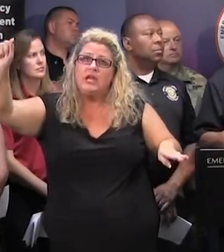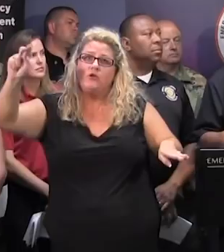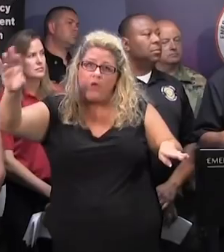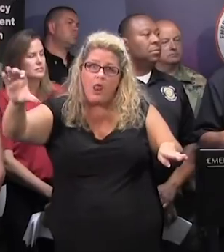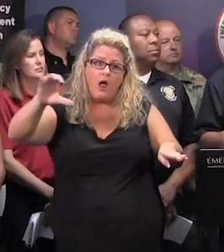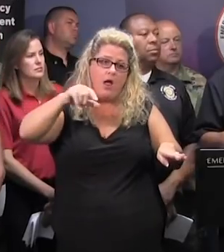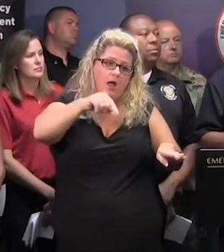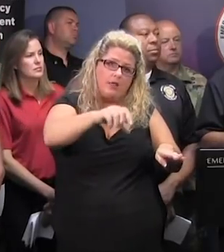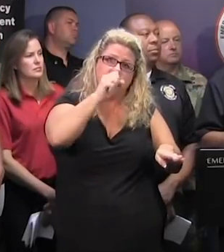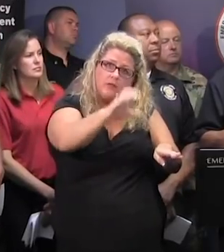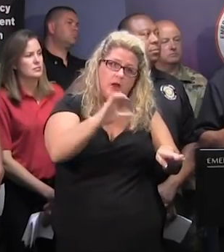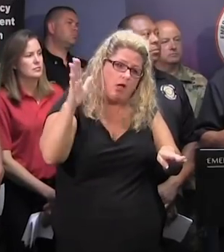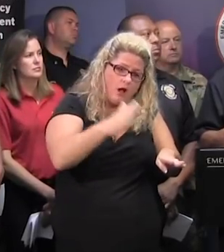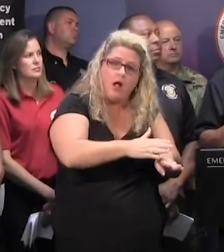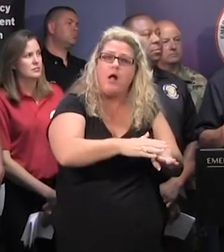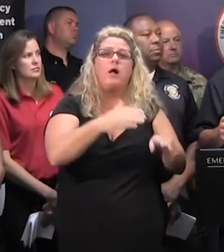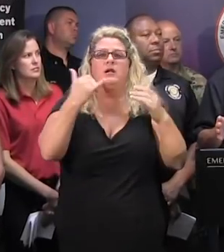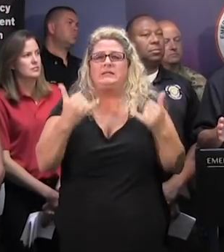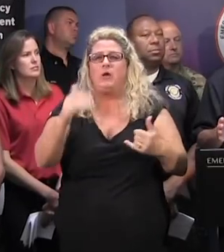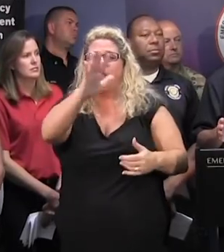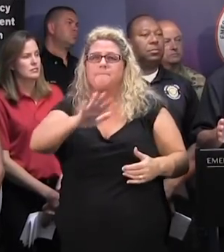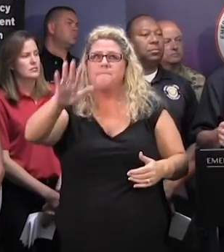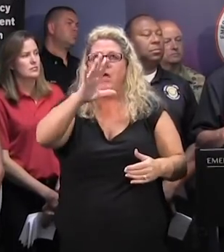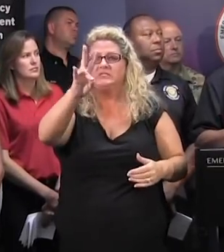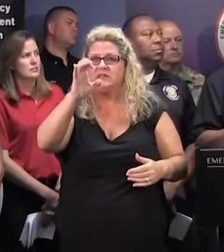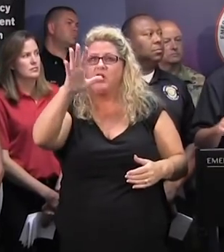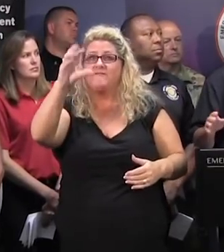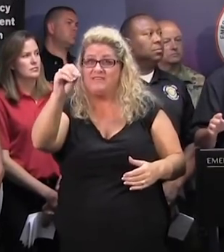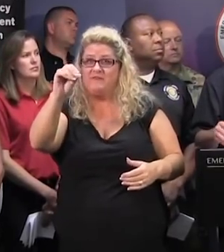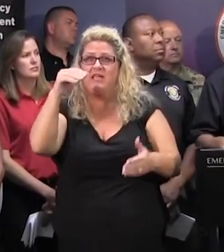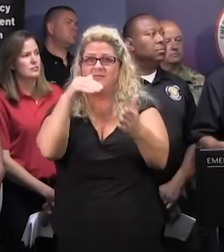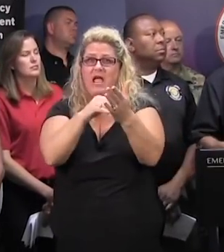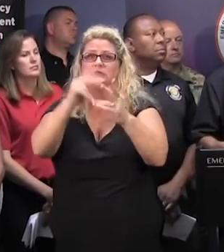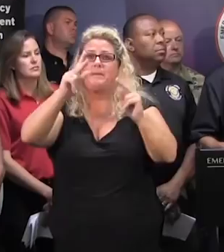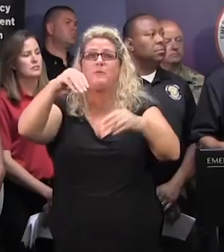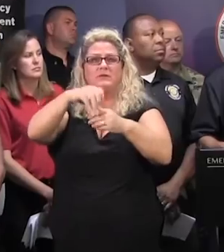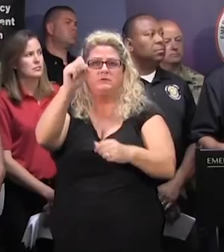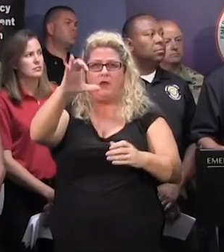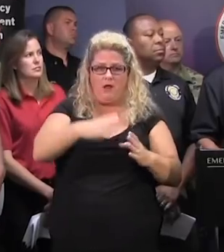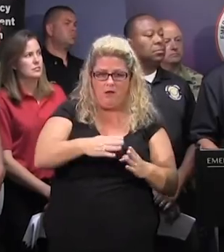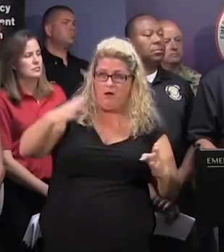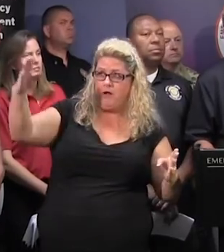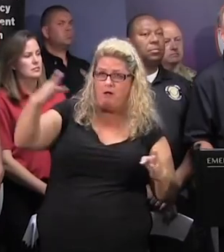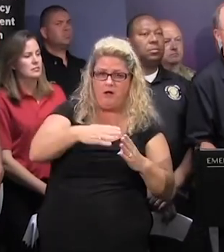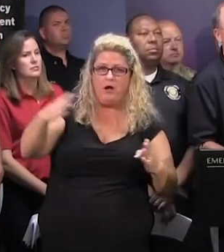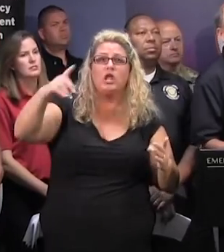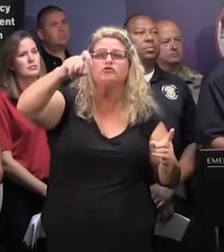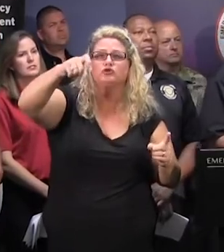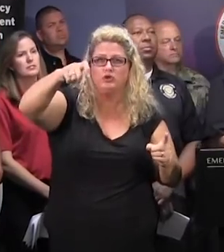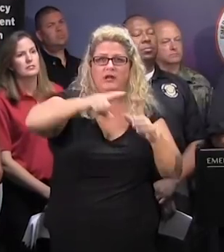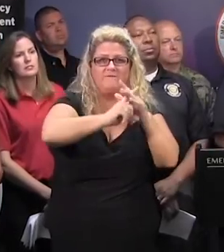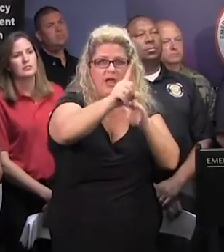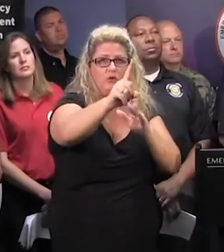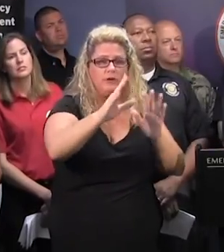Colleton, and Jasper right now, it's probably closer to 750,000 people that are in those evacuation zones that should evacuate. Just getting